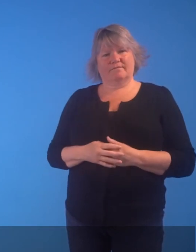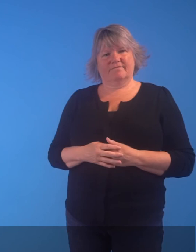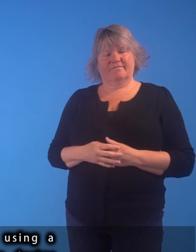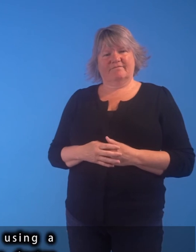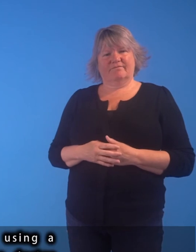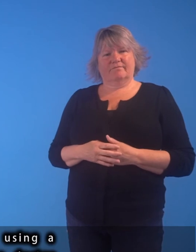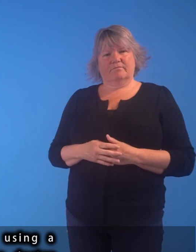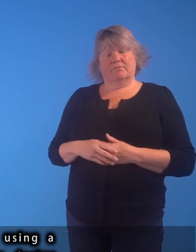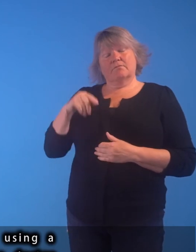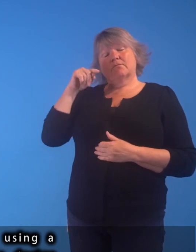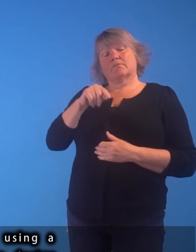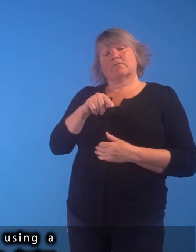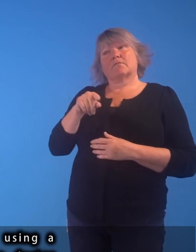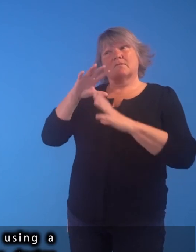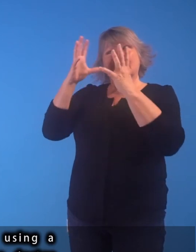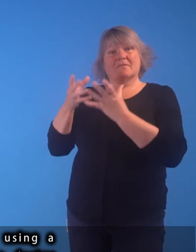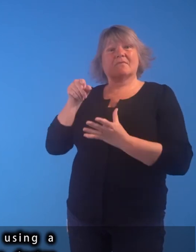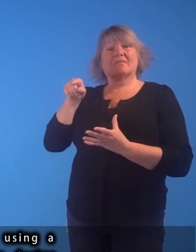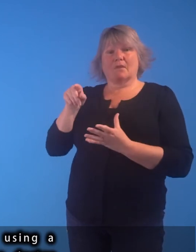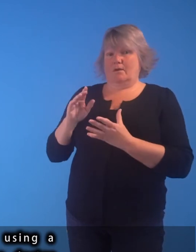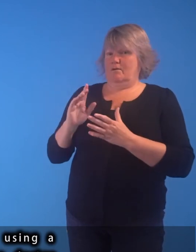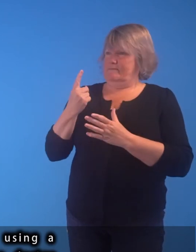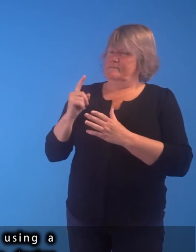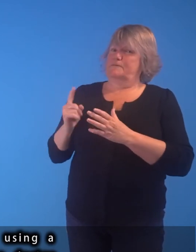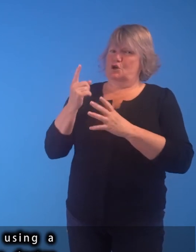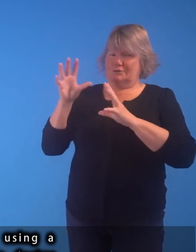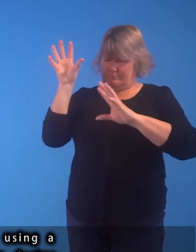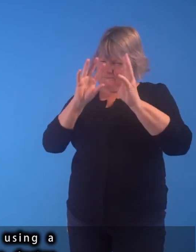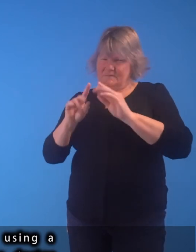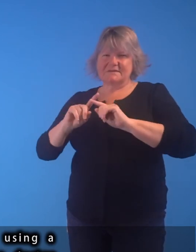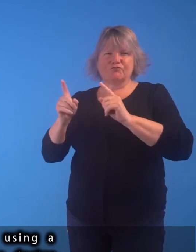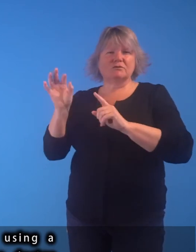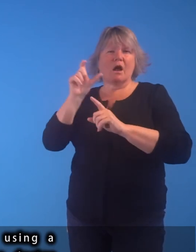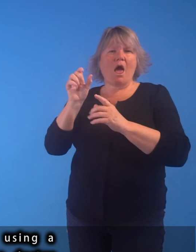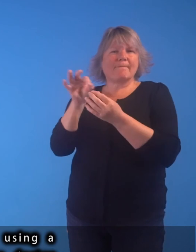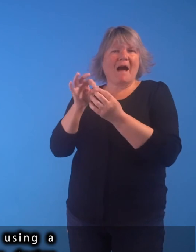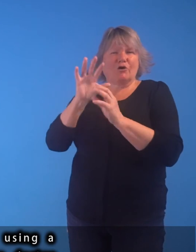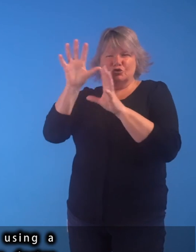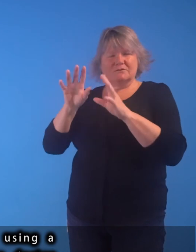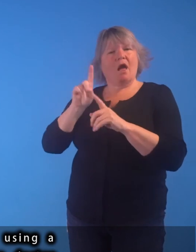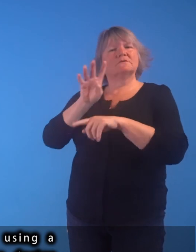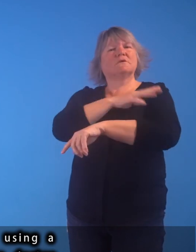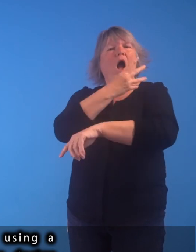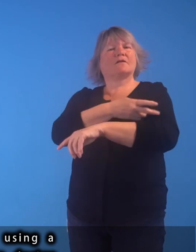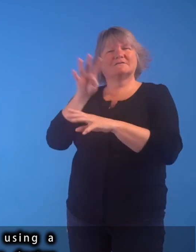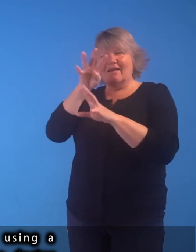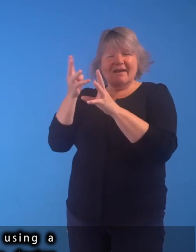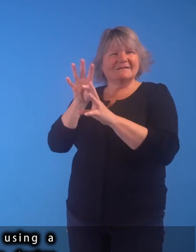The portrait was originally fashioned using a range of coloured matches in a tartan design. But,